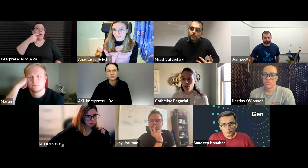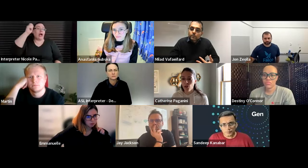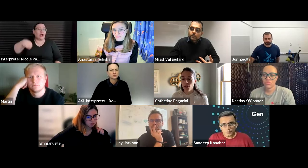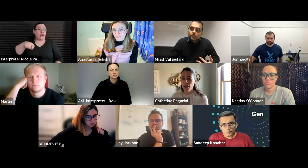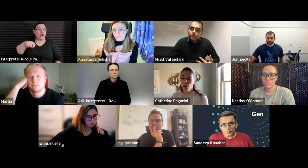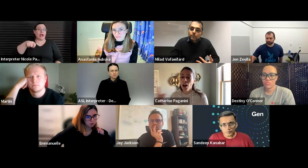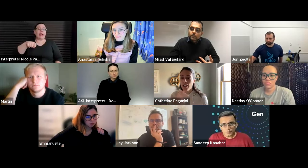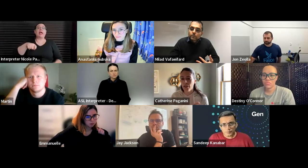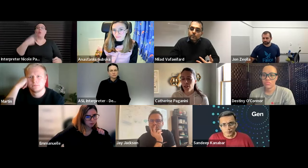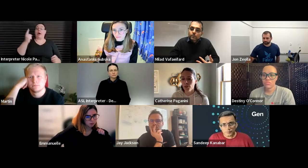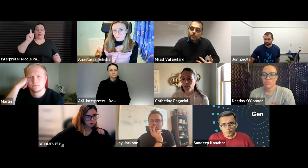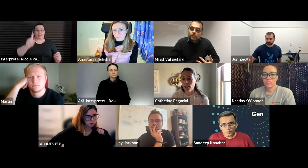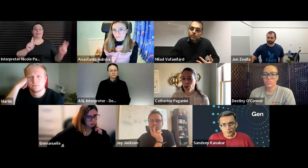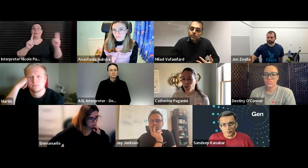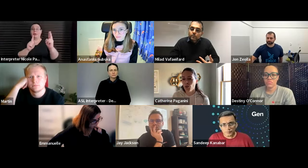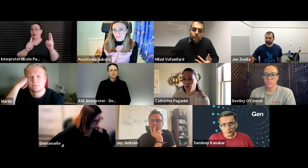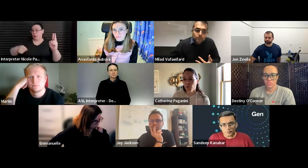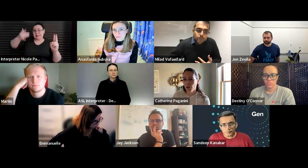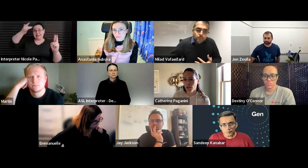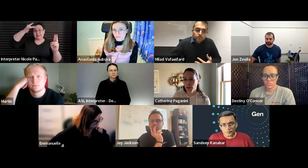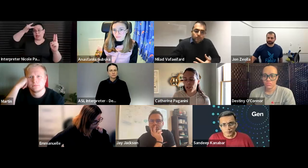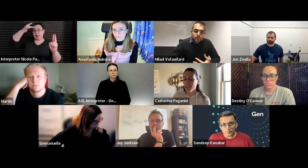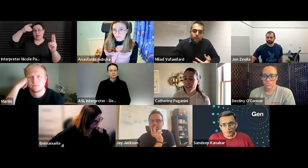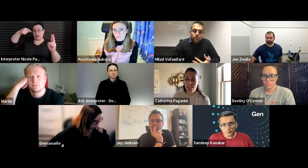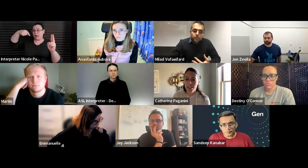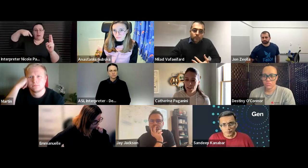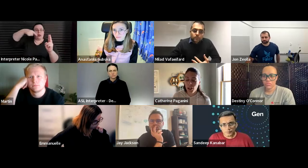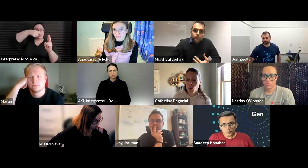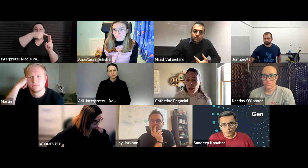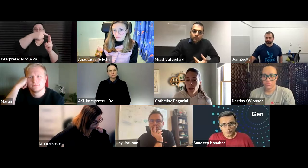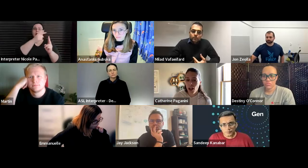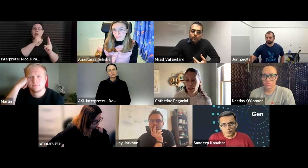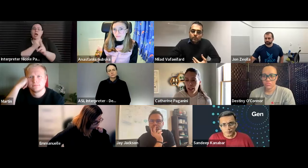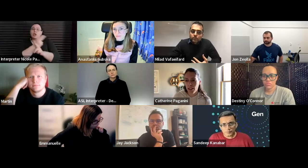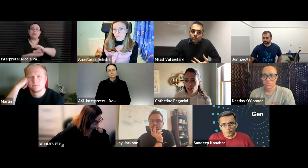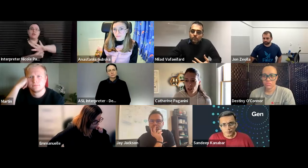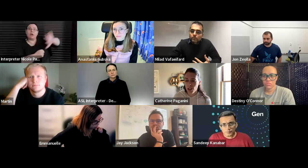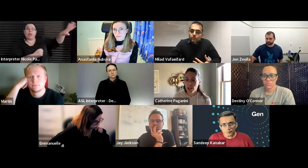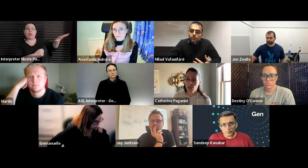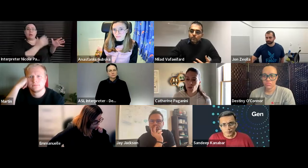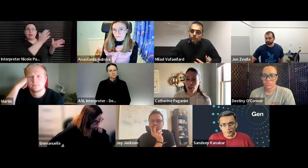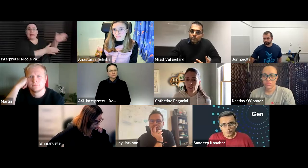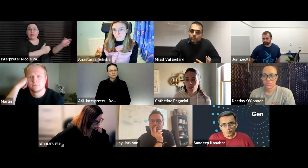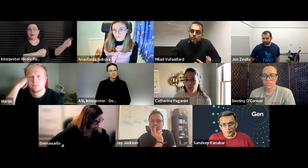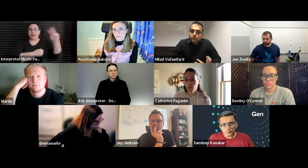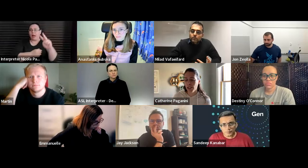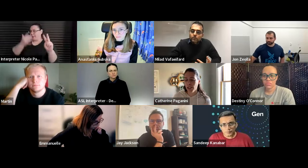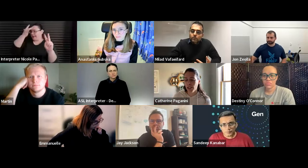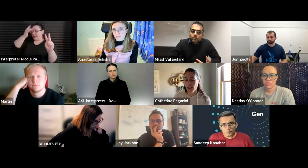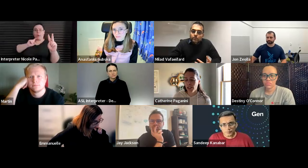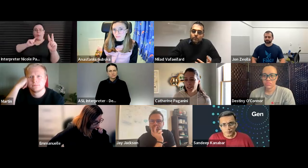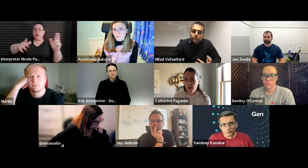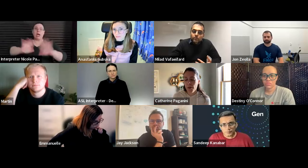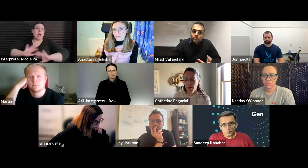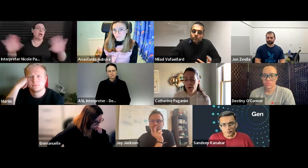sick and then you have those and those are not available are not useful for other people it's really complicated logistically so